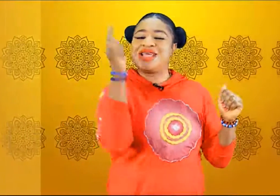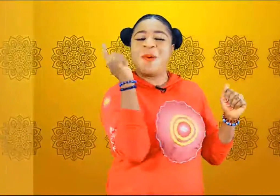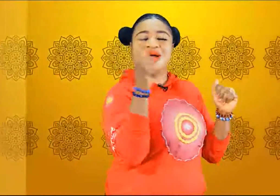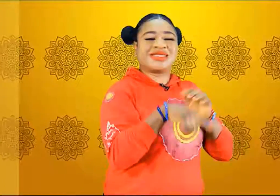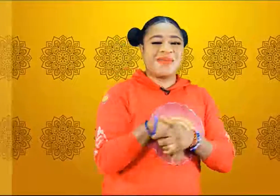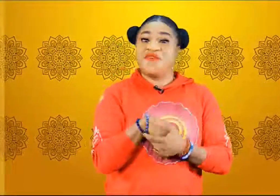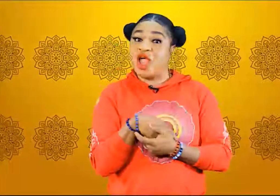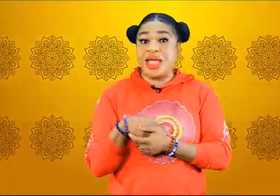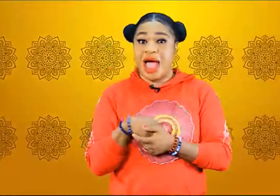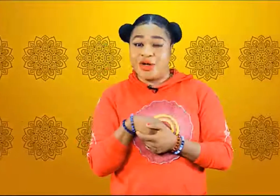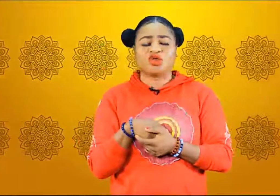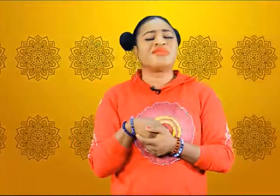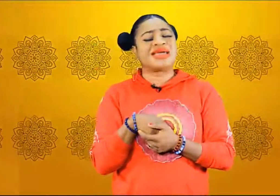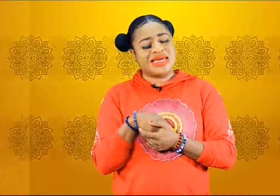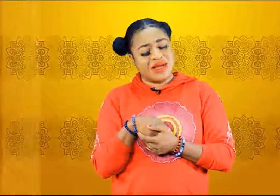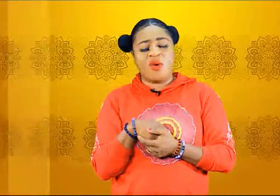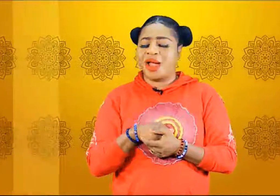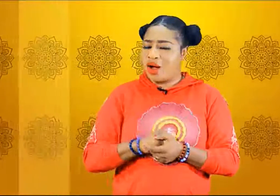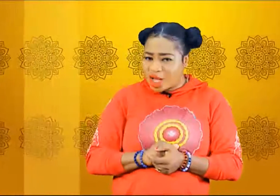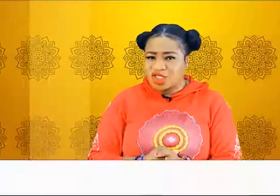oh my gosh